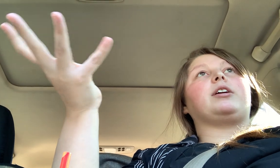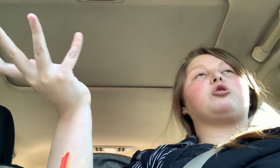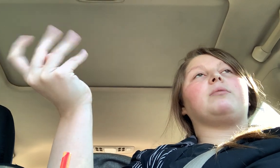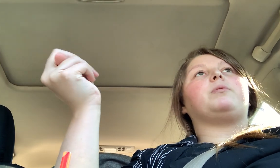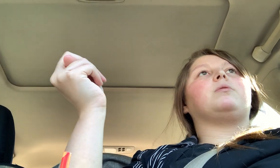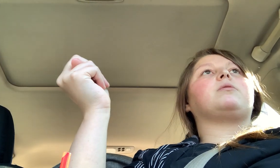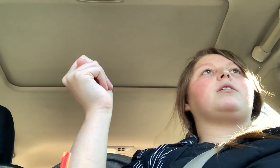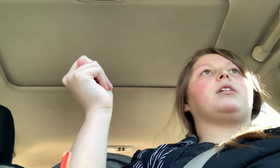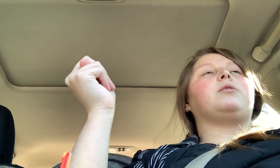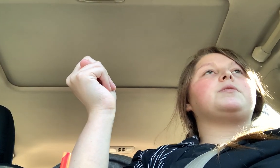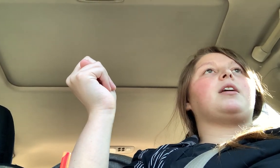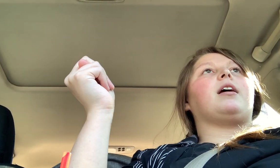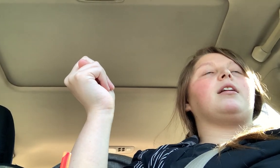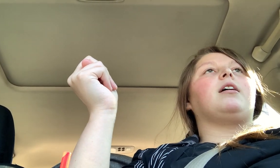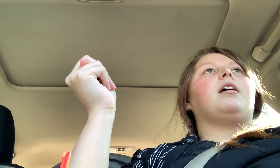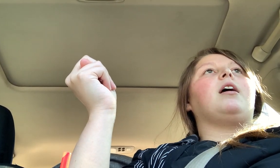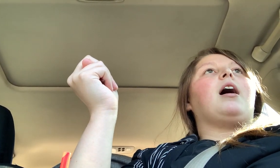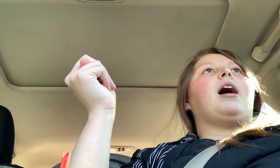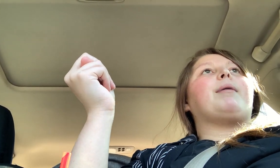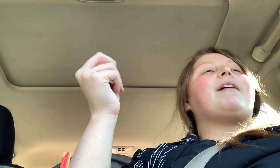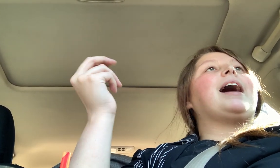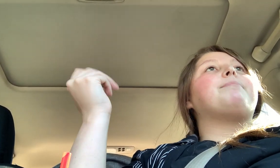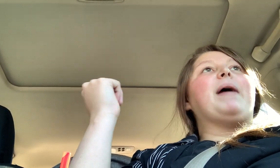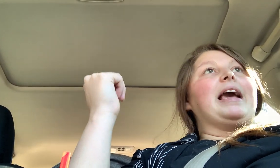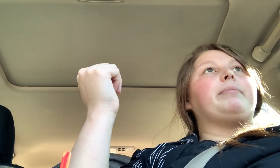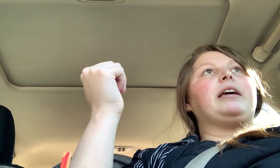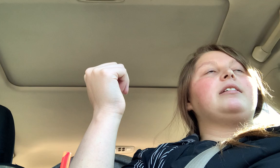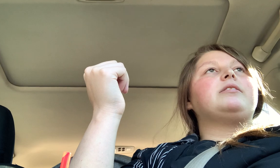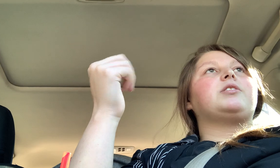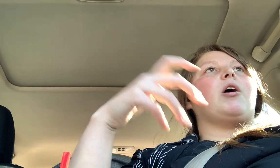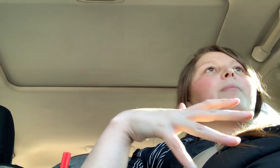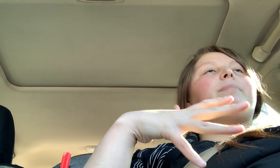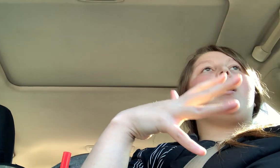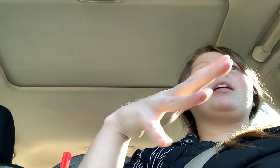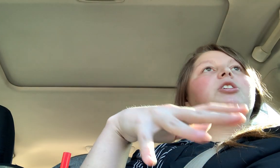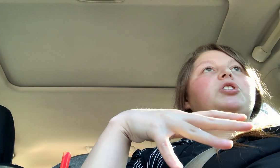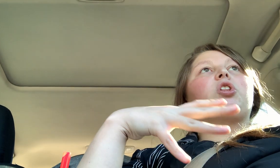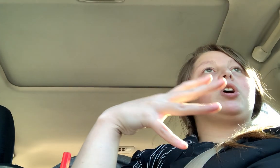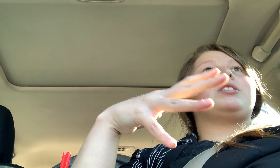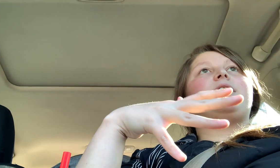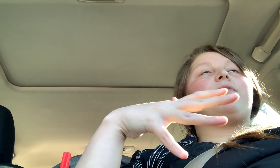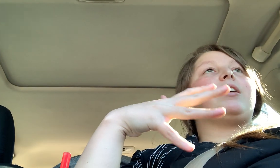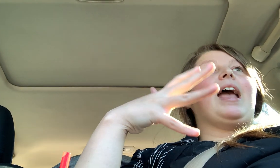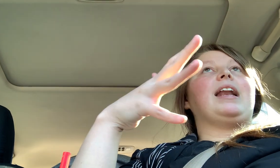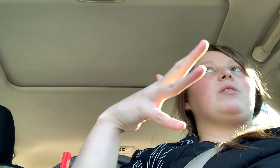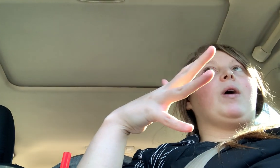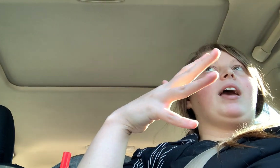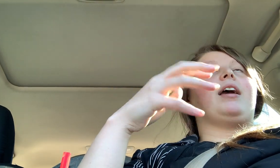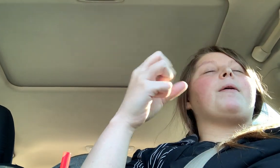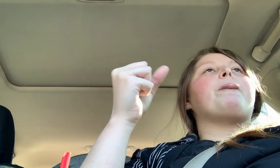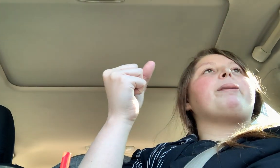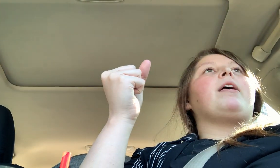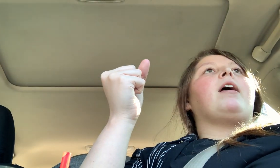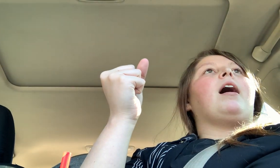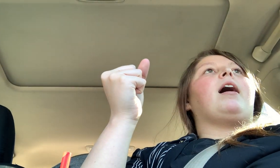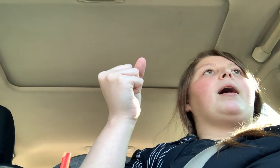triple the loose skin. Um, I've had a baby, so my body just looks different anyway. Um,